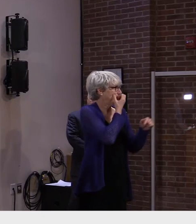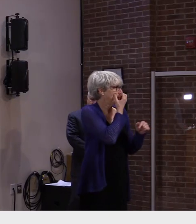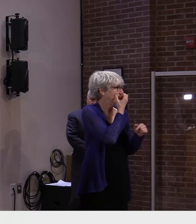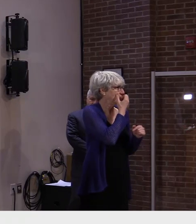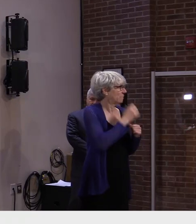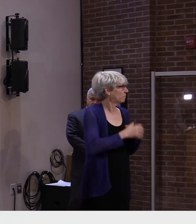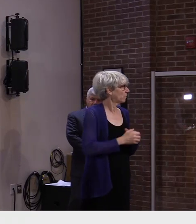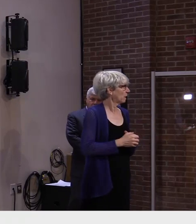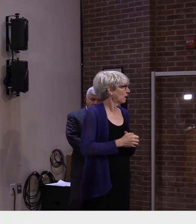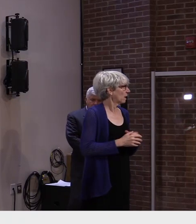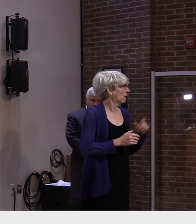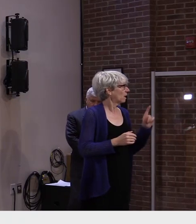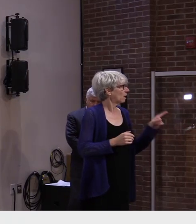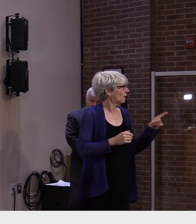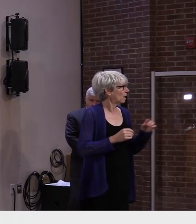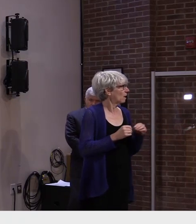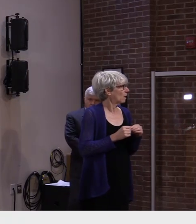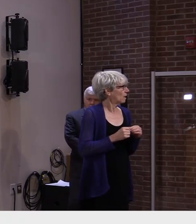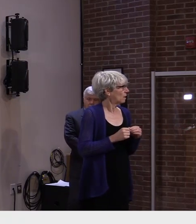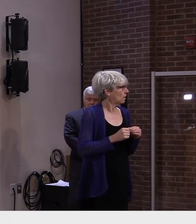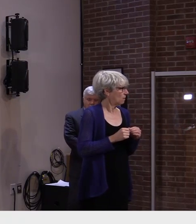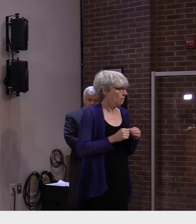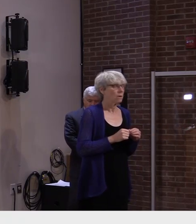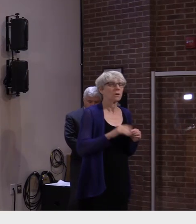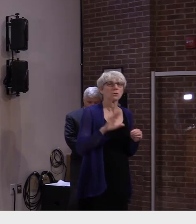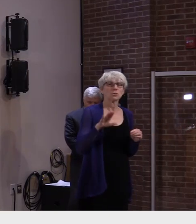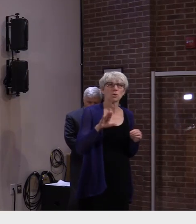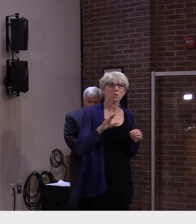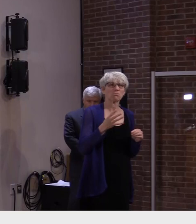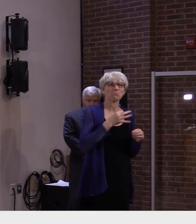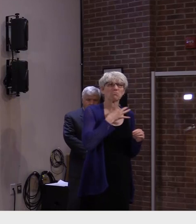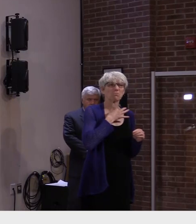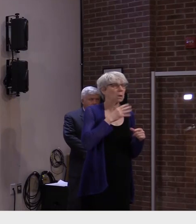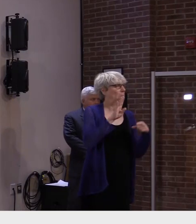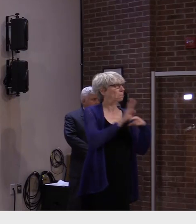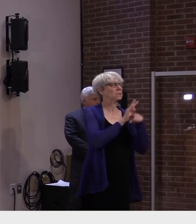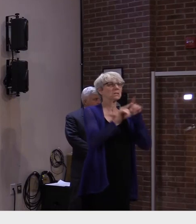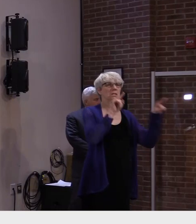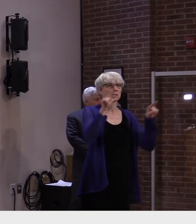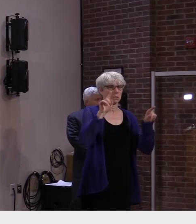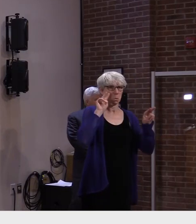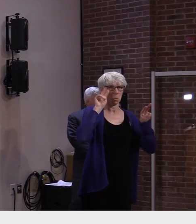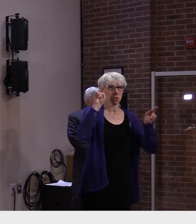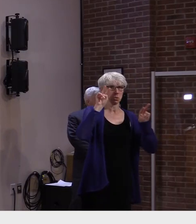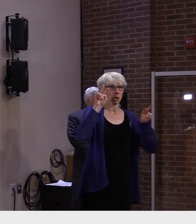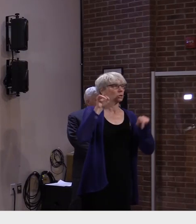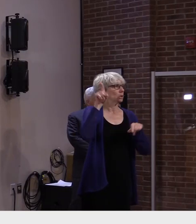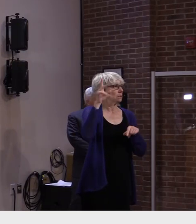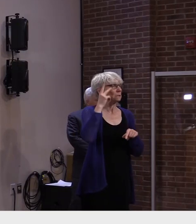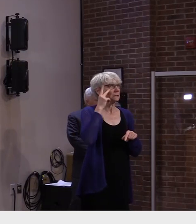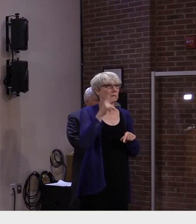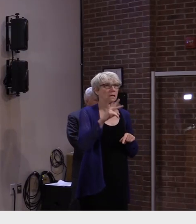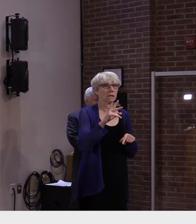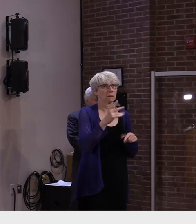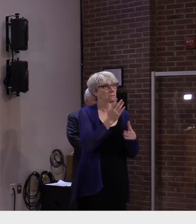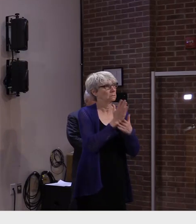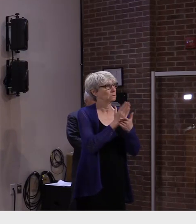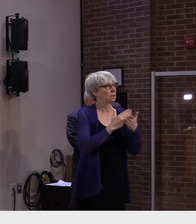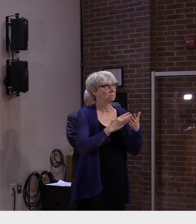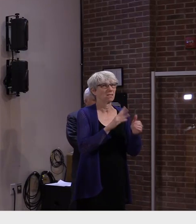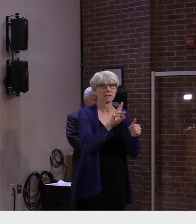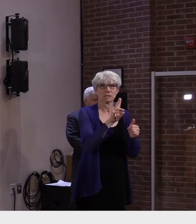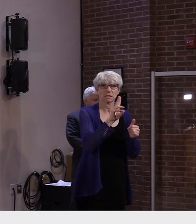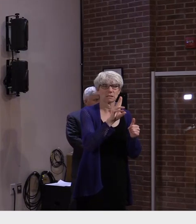see the CDC spread now, as of yesterday with six counties, substantial or high?